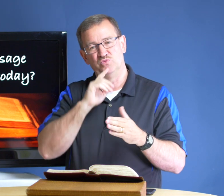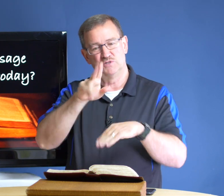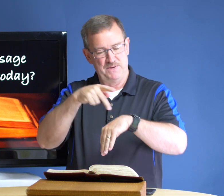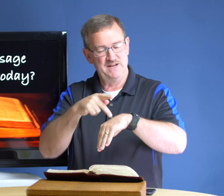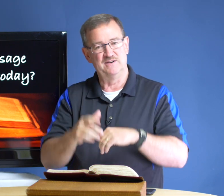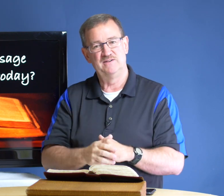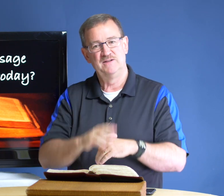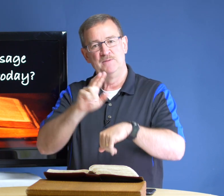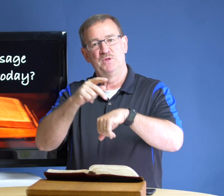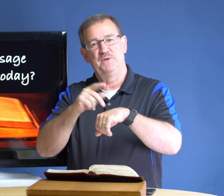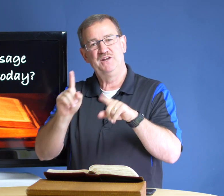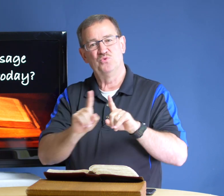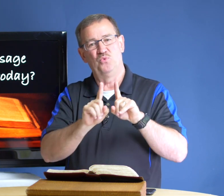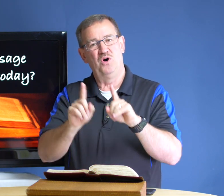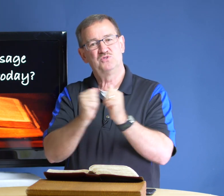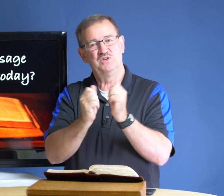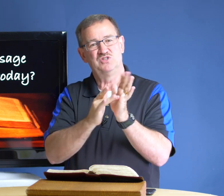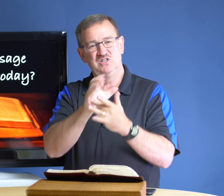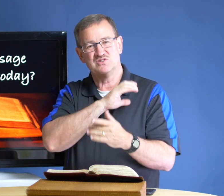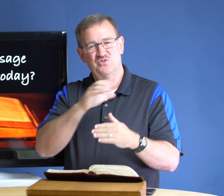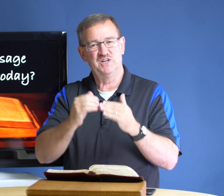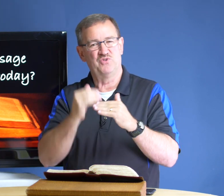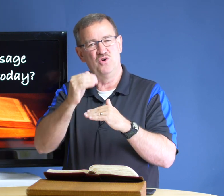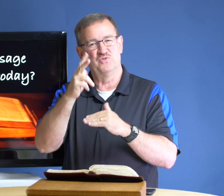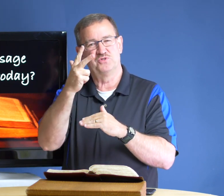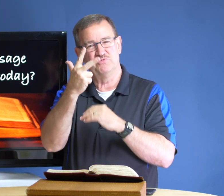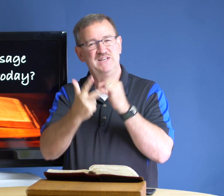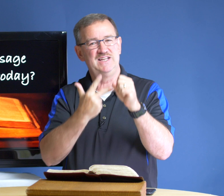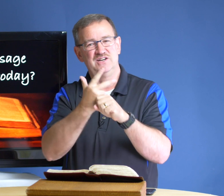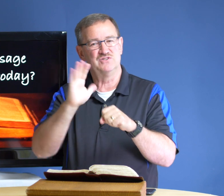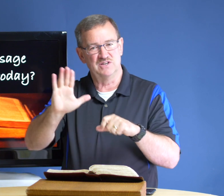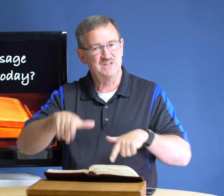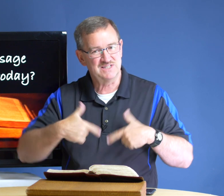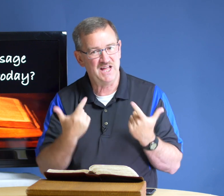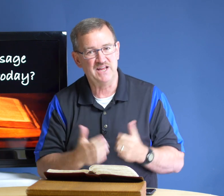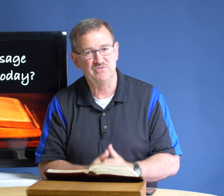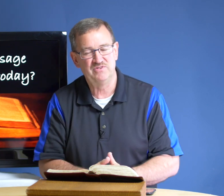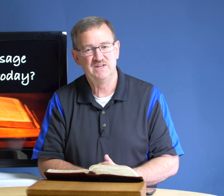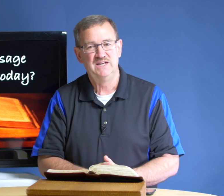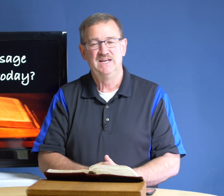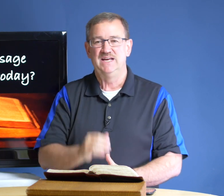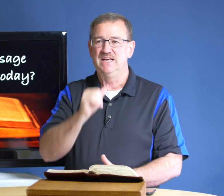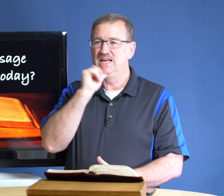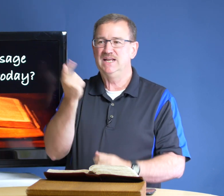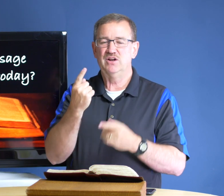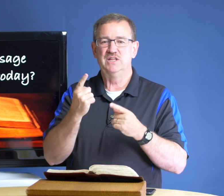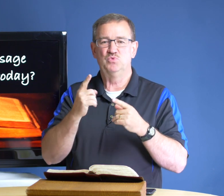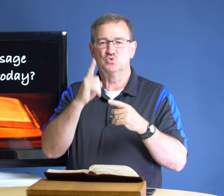was peter peter walked with jesus christ for over three years of his life he not only was